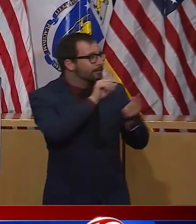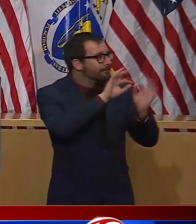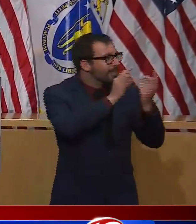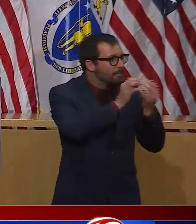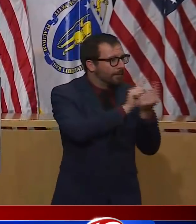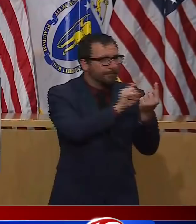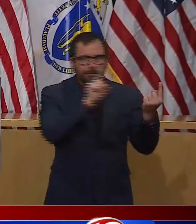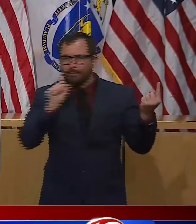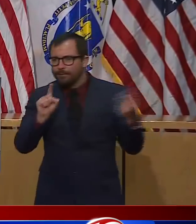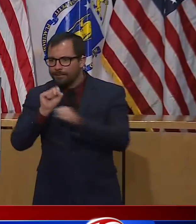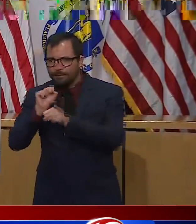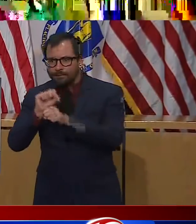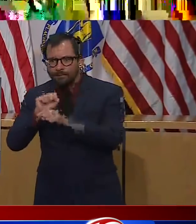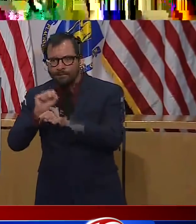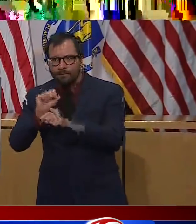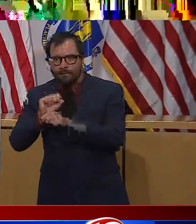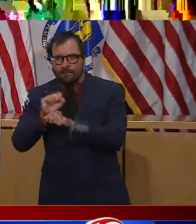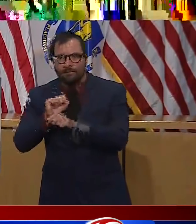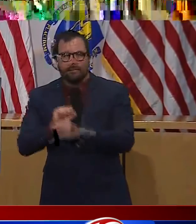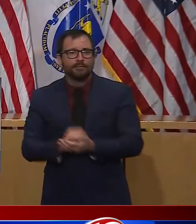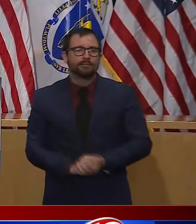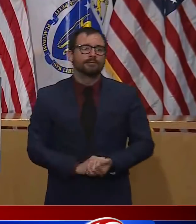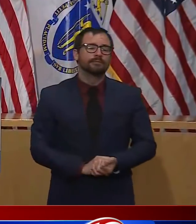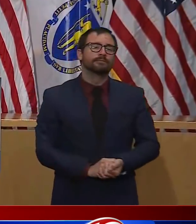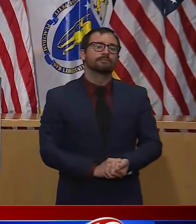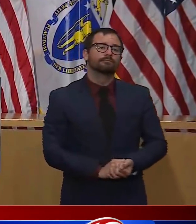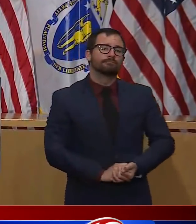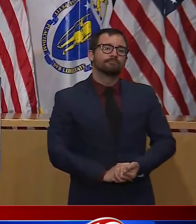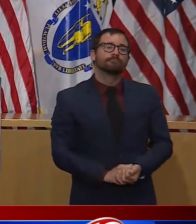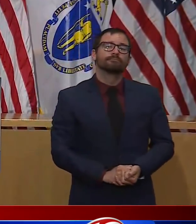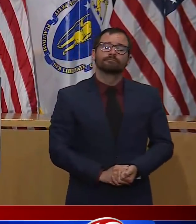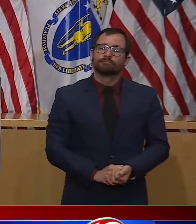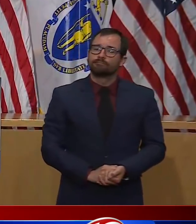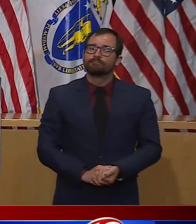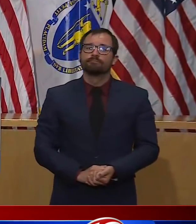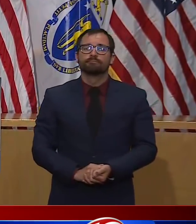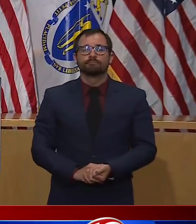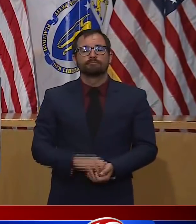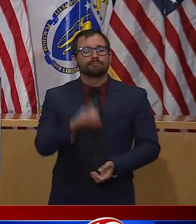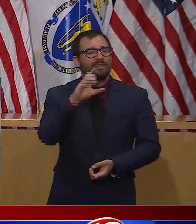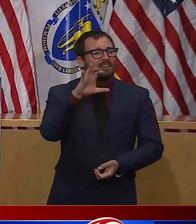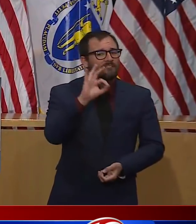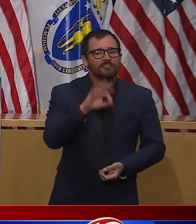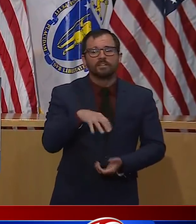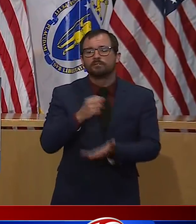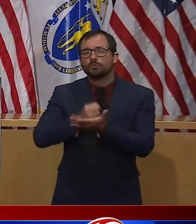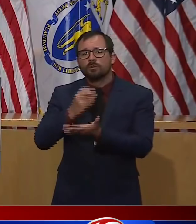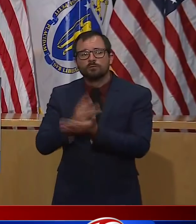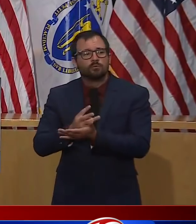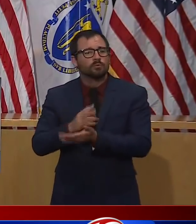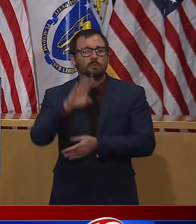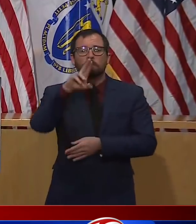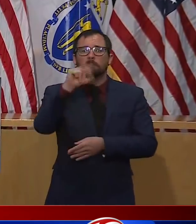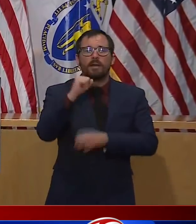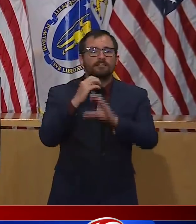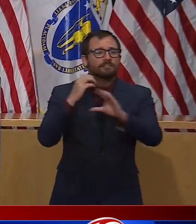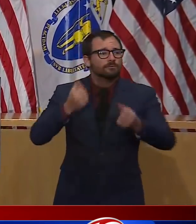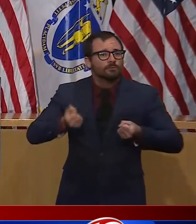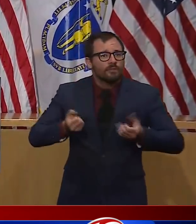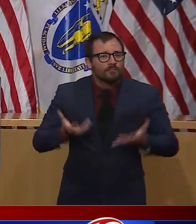DCF social workers, MBTA bus and train drivers, and many many other public servants who, as always,